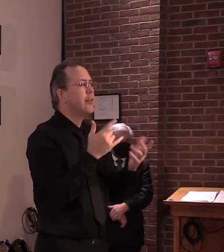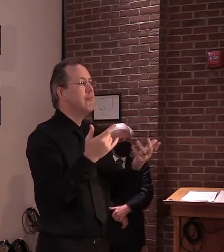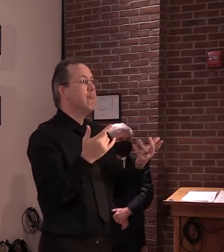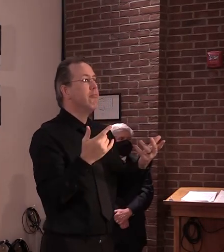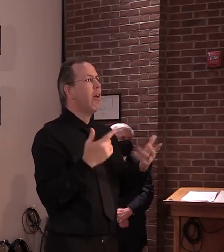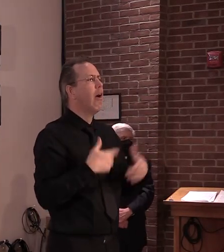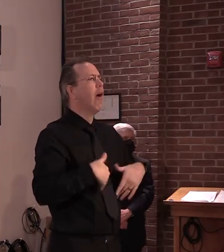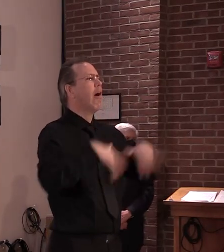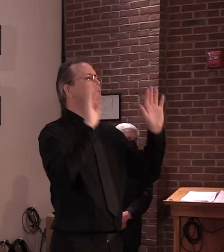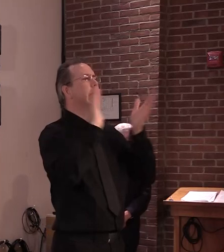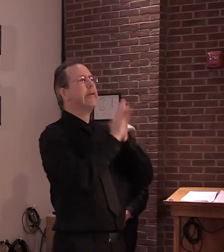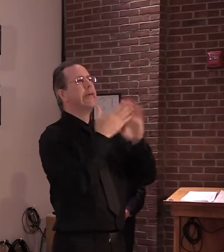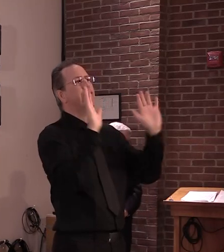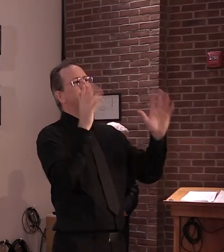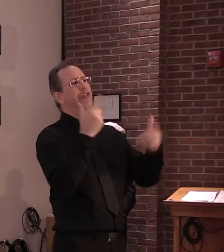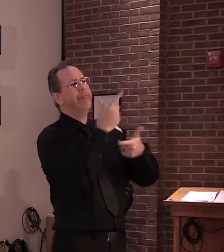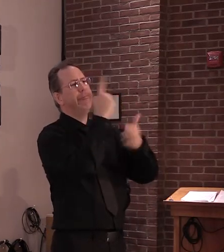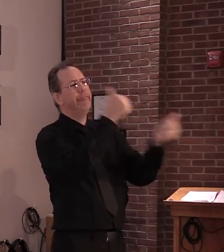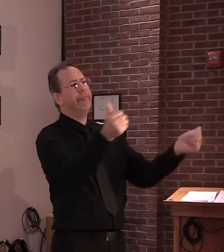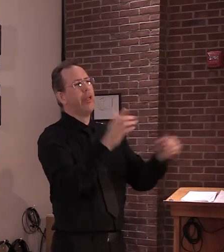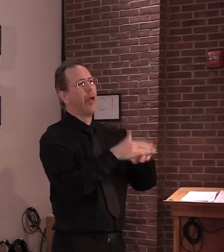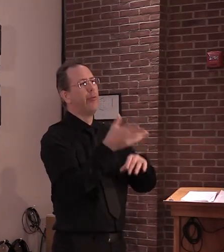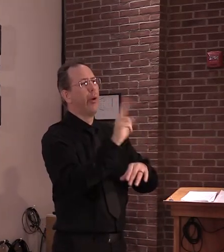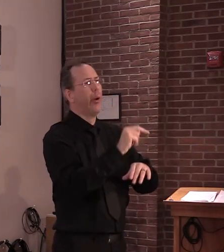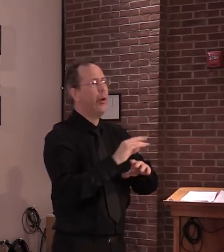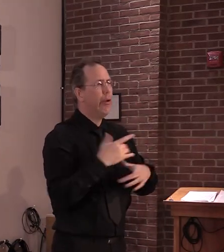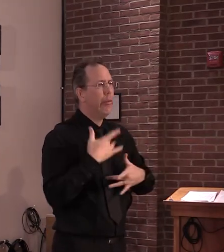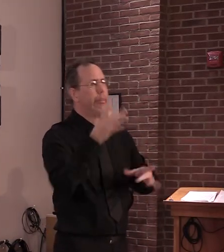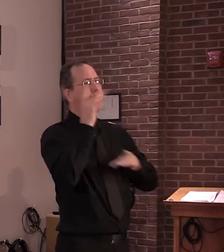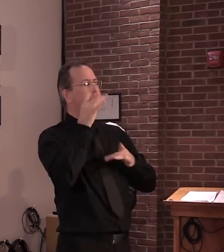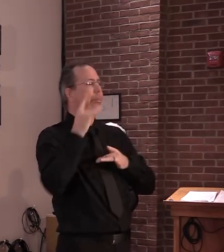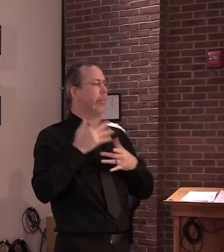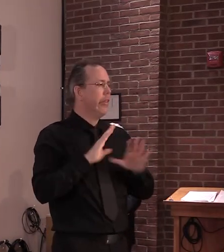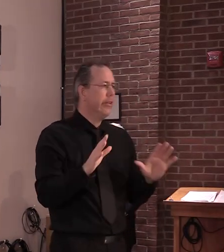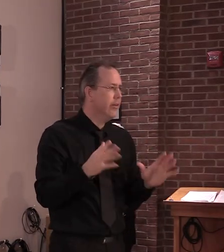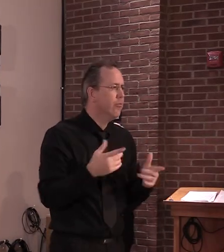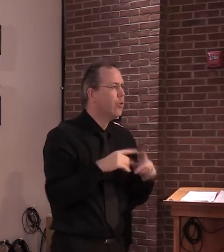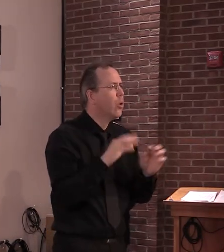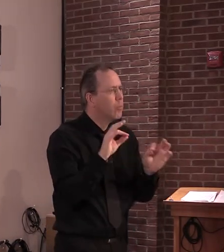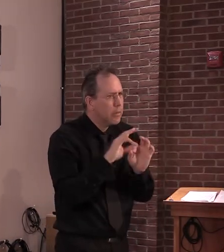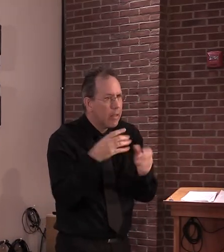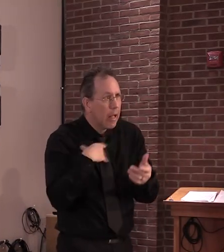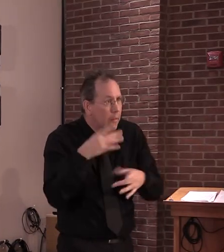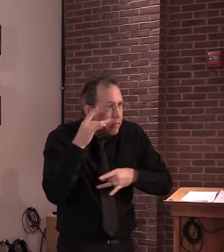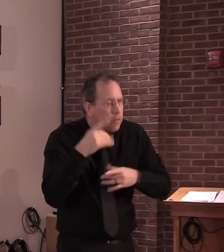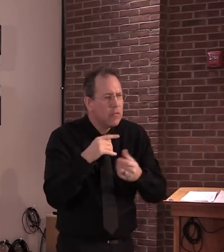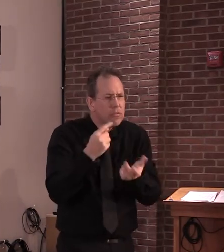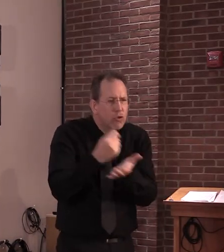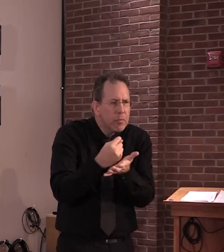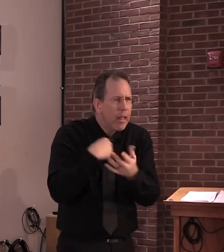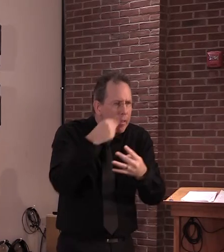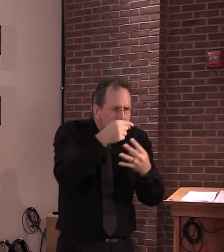that we would at least have something to offer people other than the kind of supportive care we're offering right now.